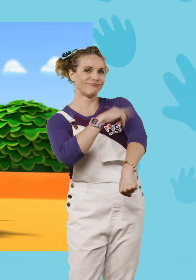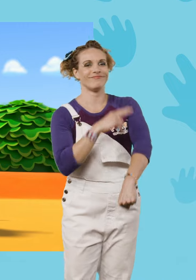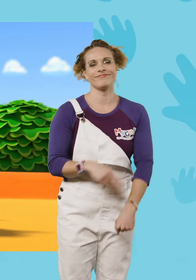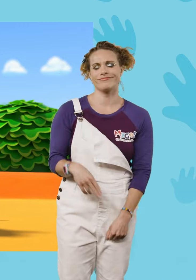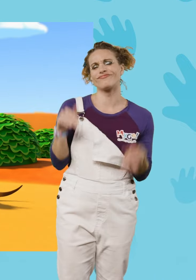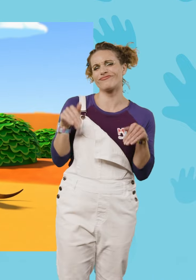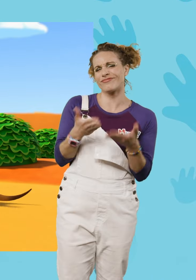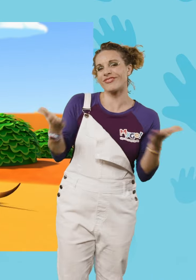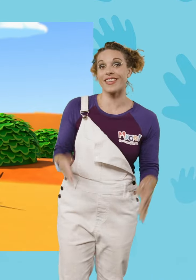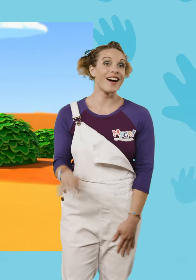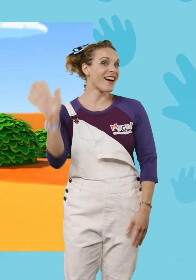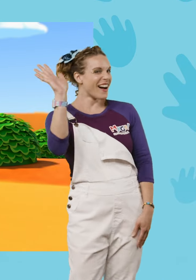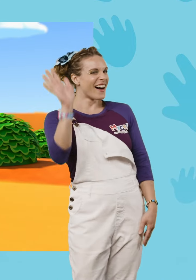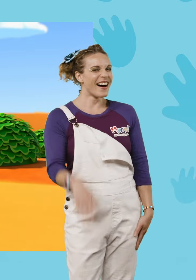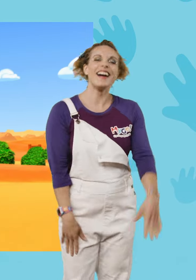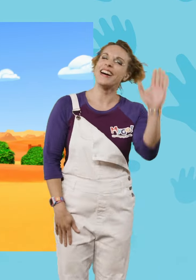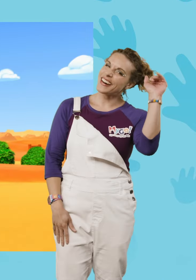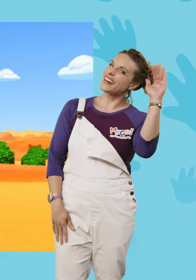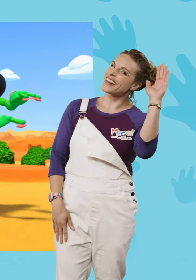kangaroo thing. Bye. Bye-bye.